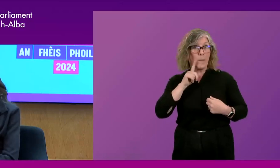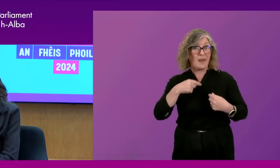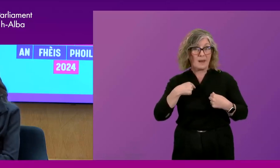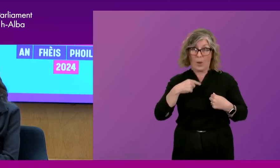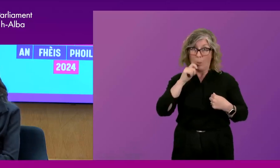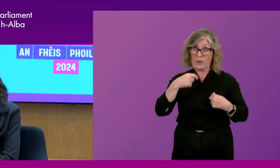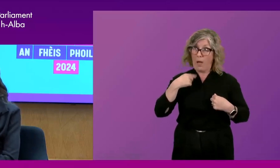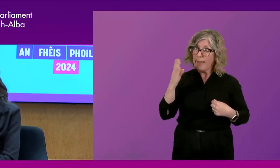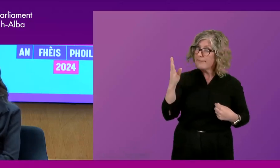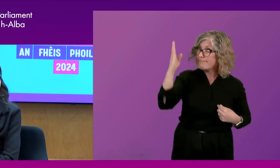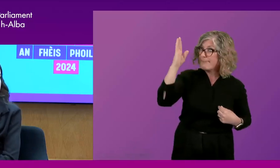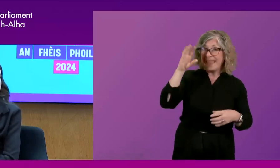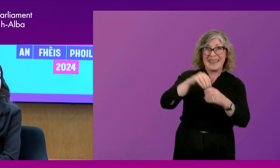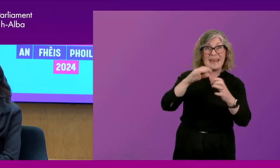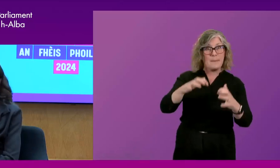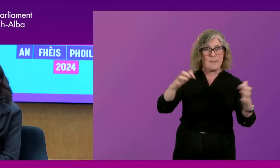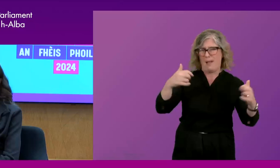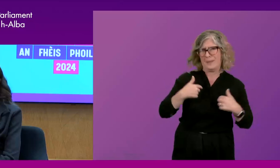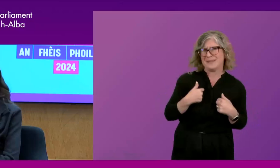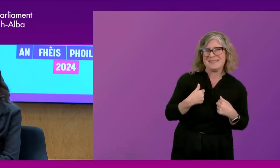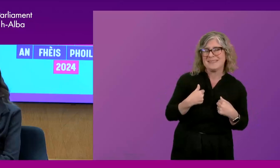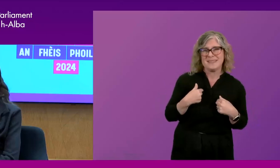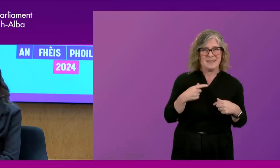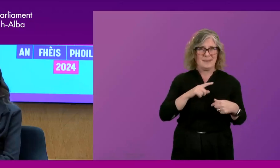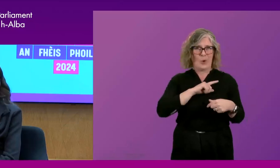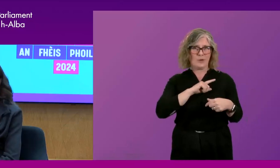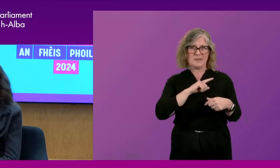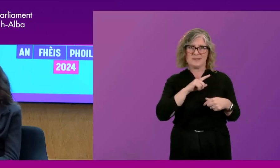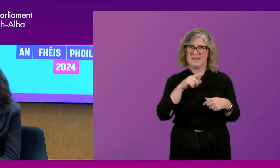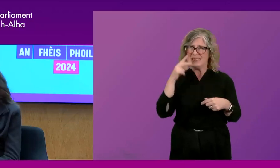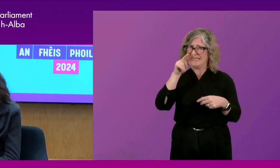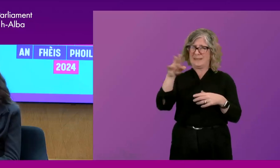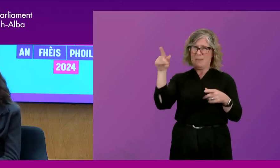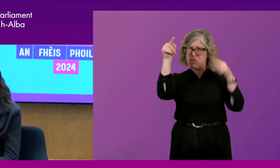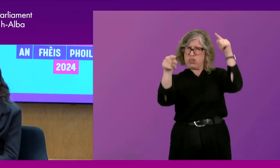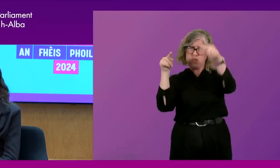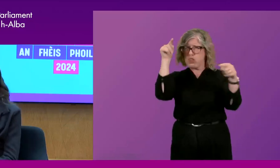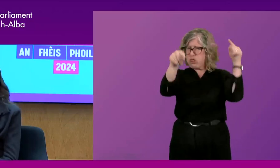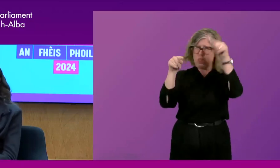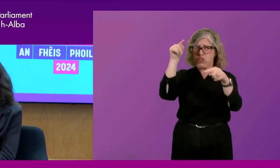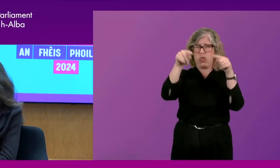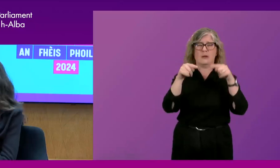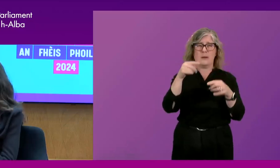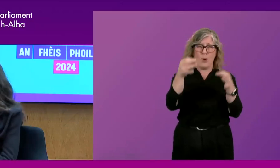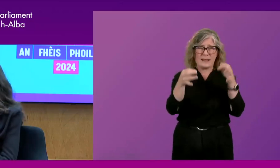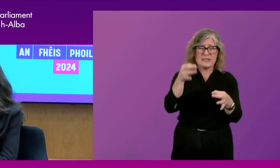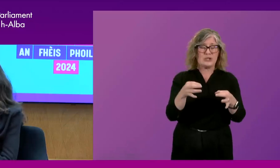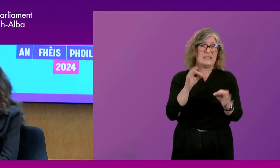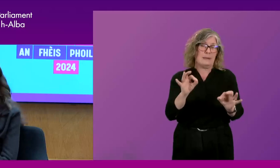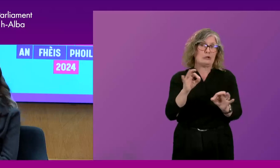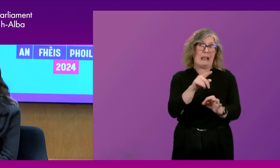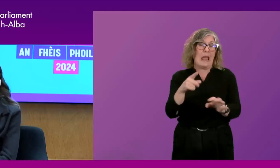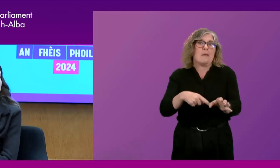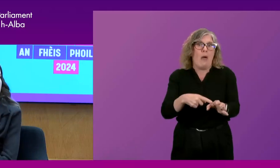to stand for a parliament because the way that politicians get treated, and particularly young women and female politicians,